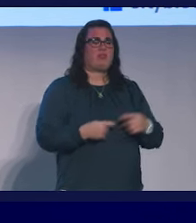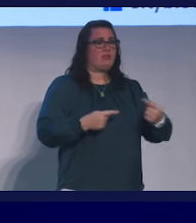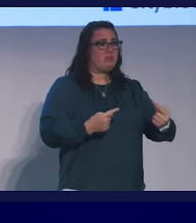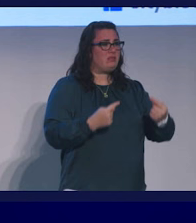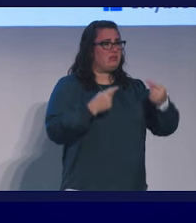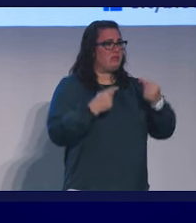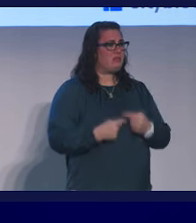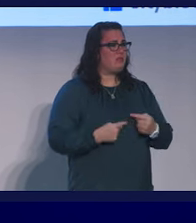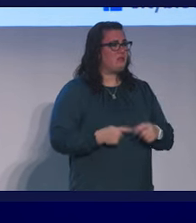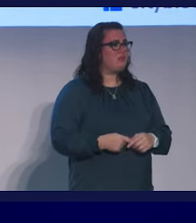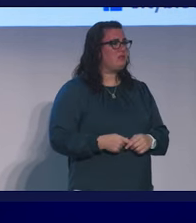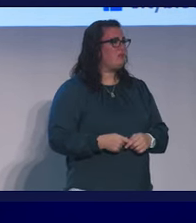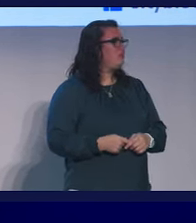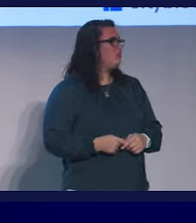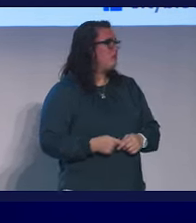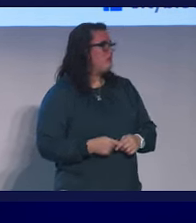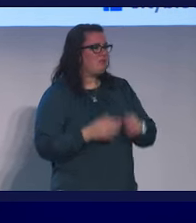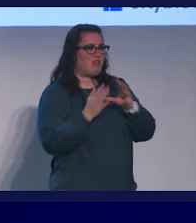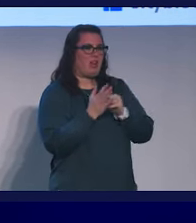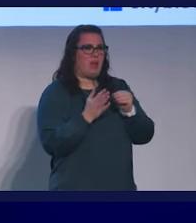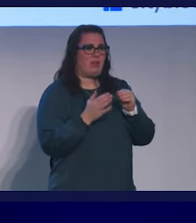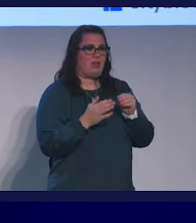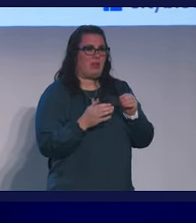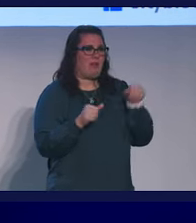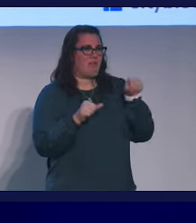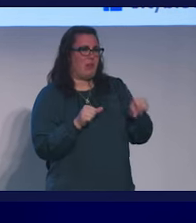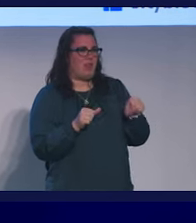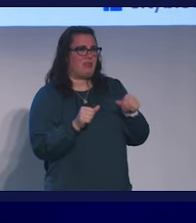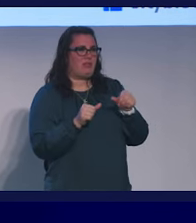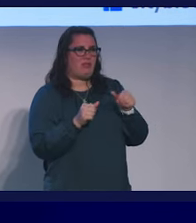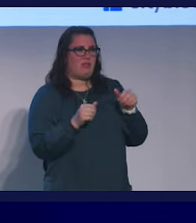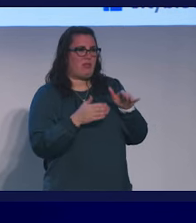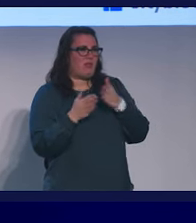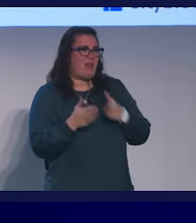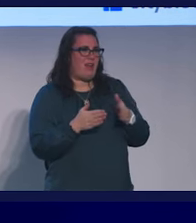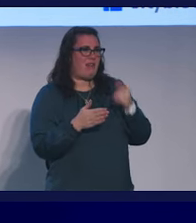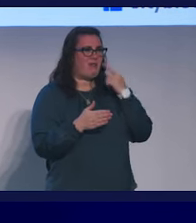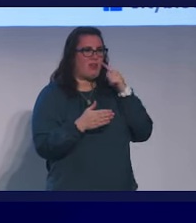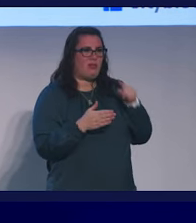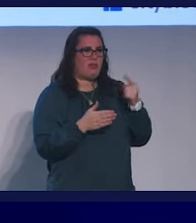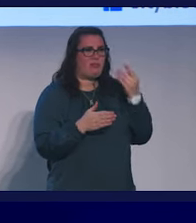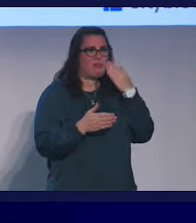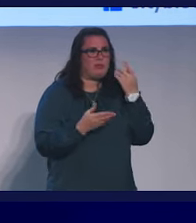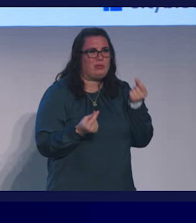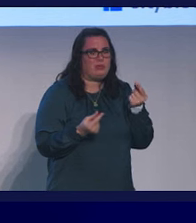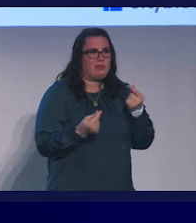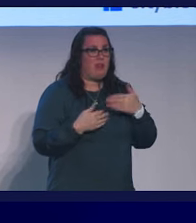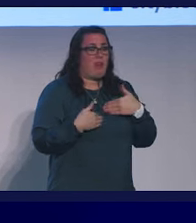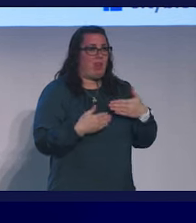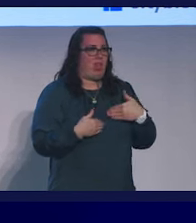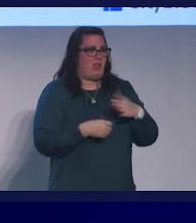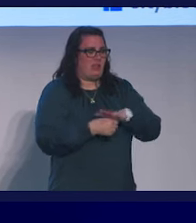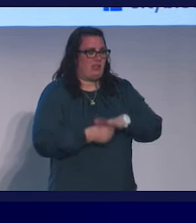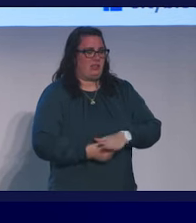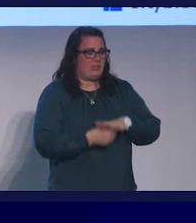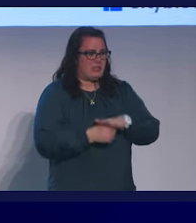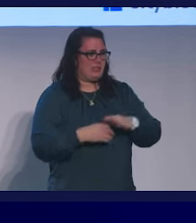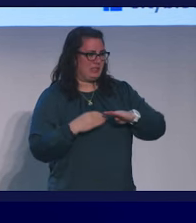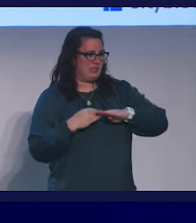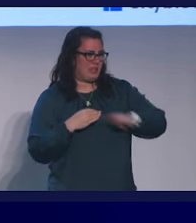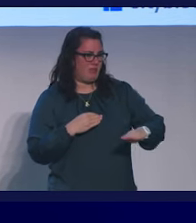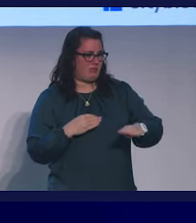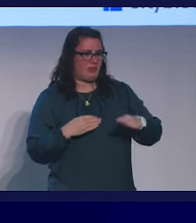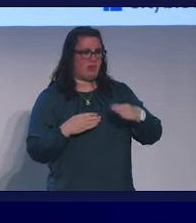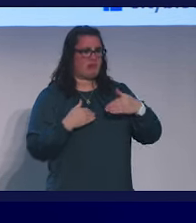come in, and we could almost copy and paste the plan of care forward. Everybody knew what to do. She'd come in in respiratory distress. They would stabilize her